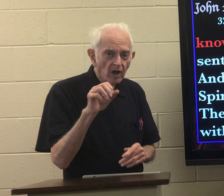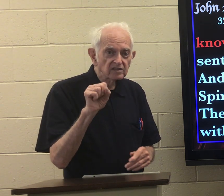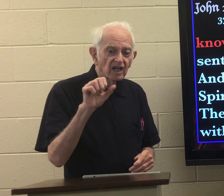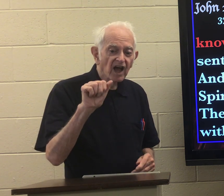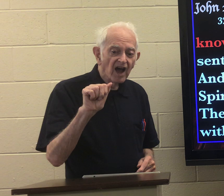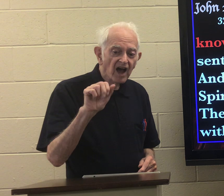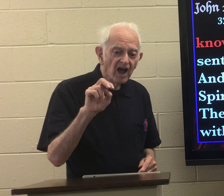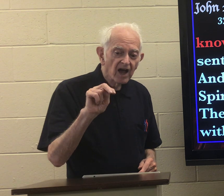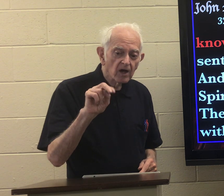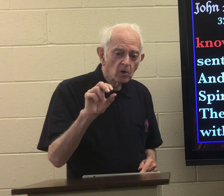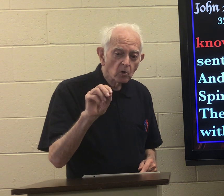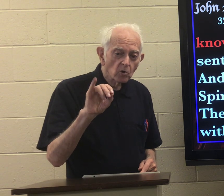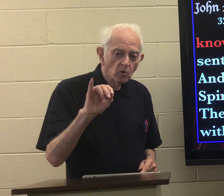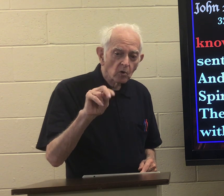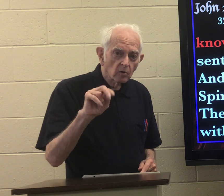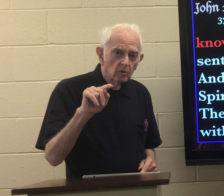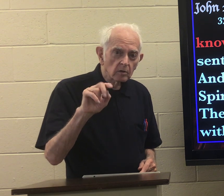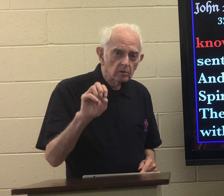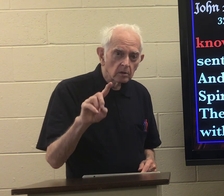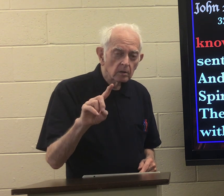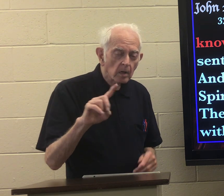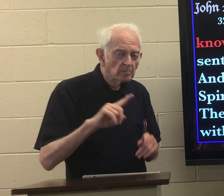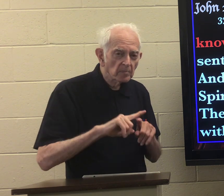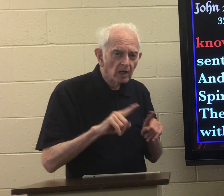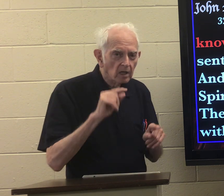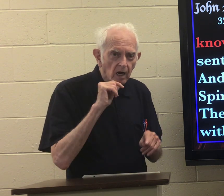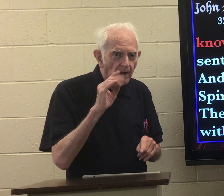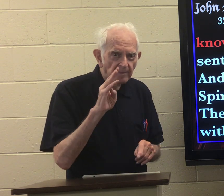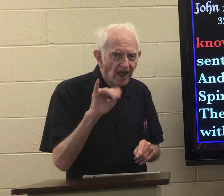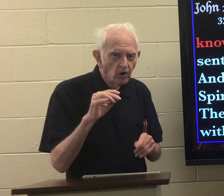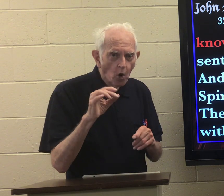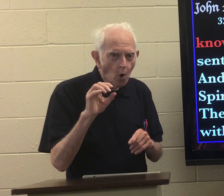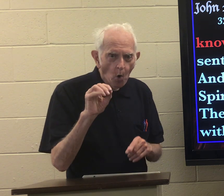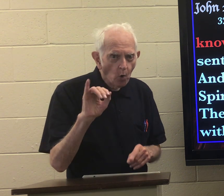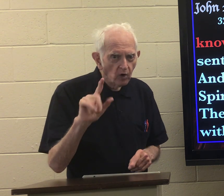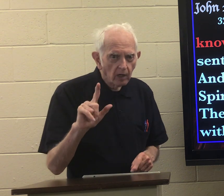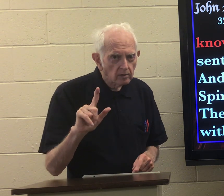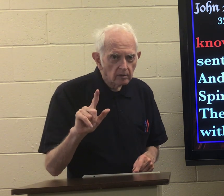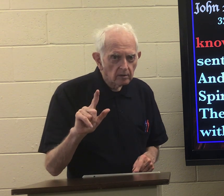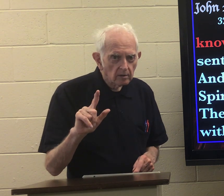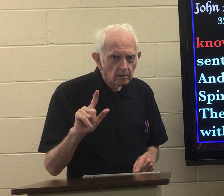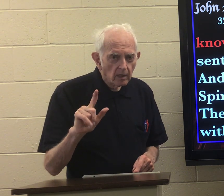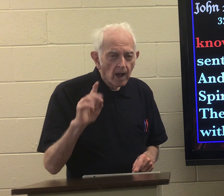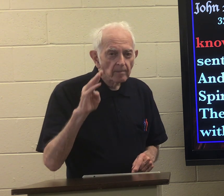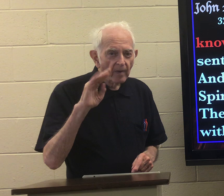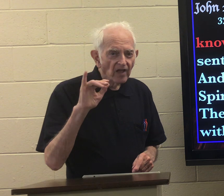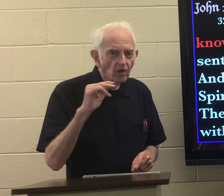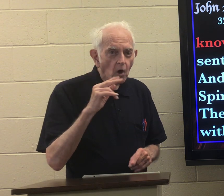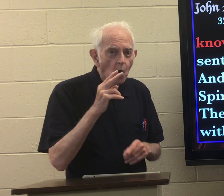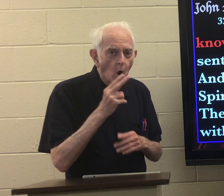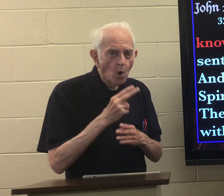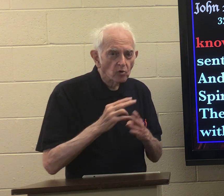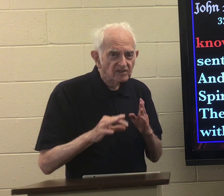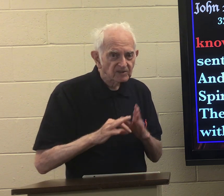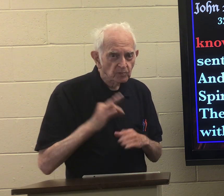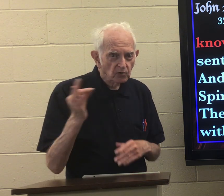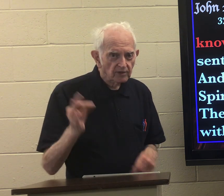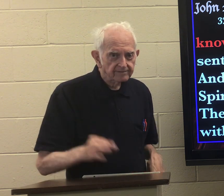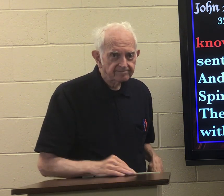was anointed but not by oil by the Holy Spirit